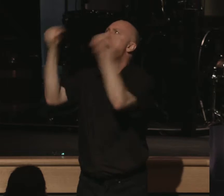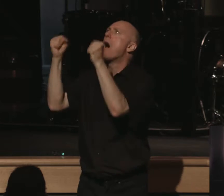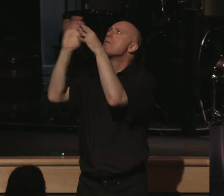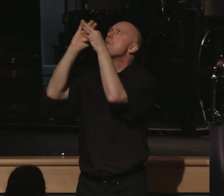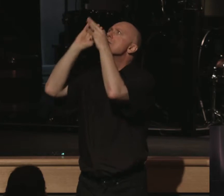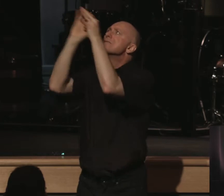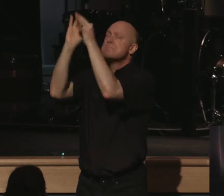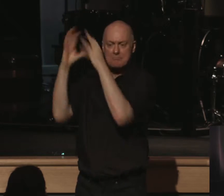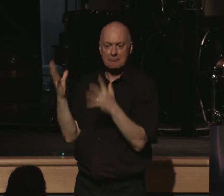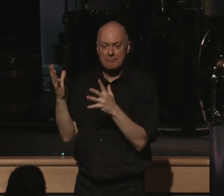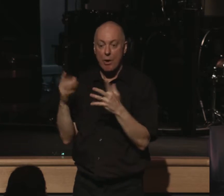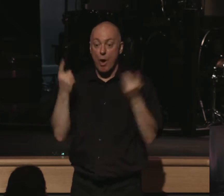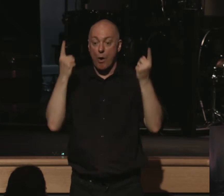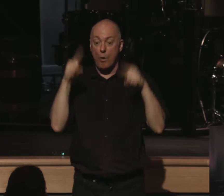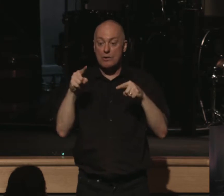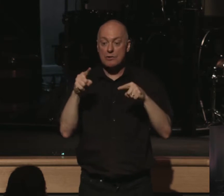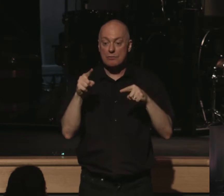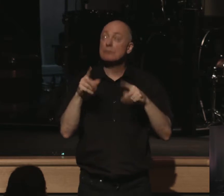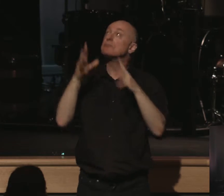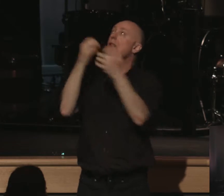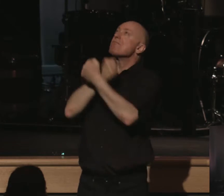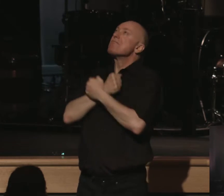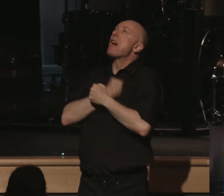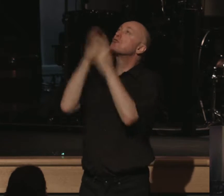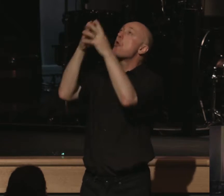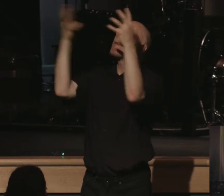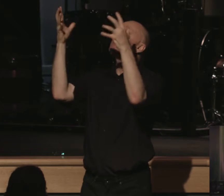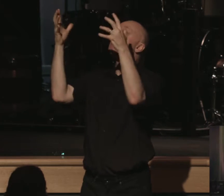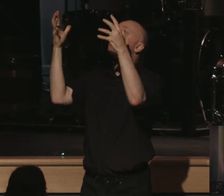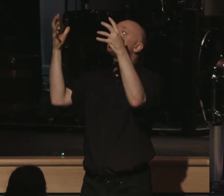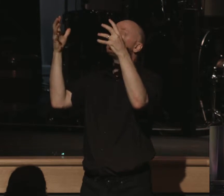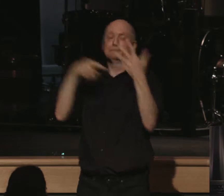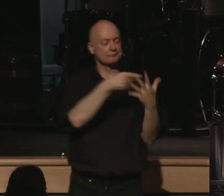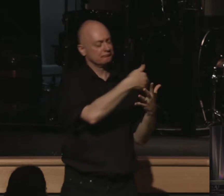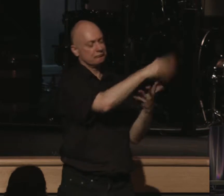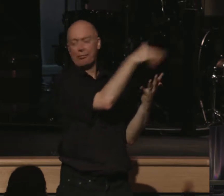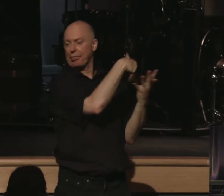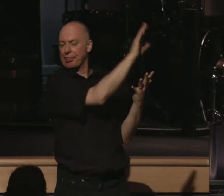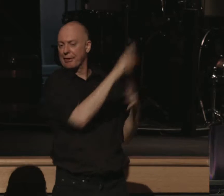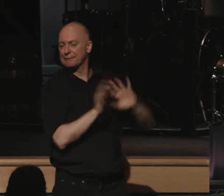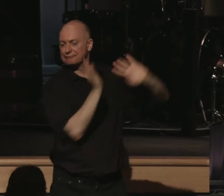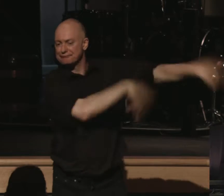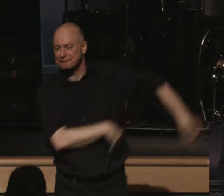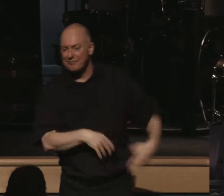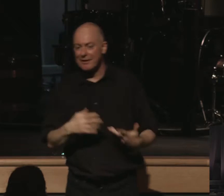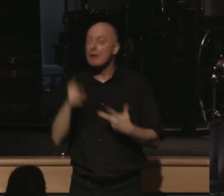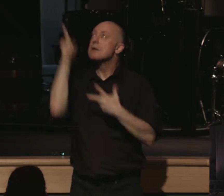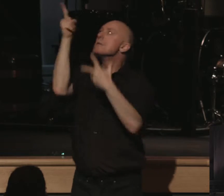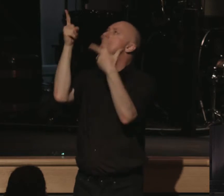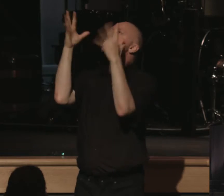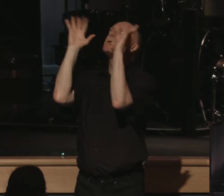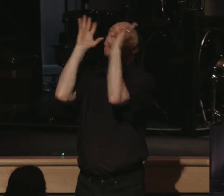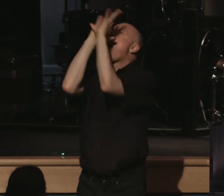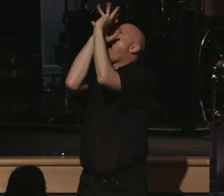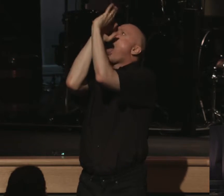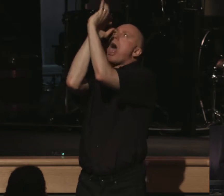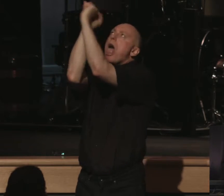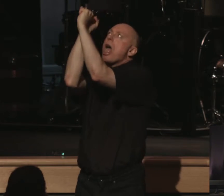expulsive means? It means you kick it out. You need to have something greater and grander and more glorious. This is how you beat this